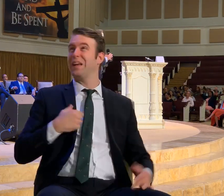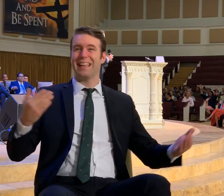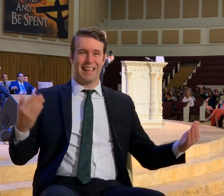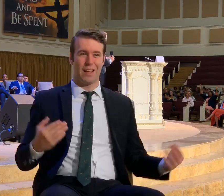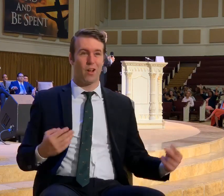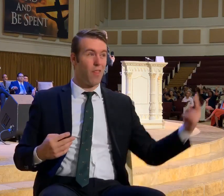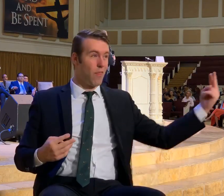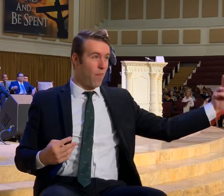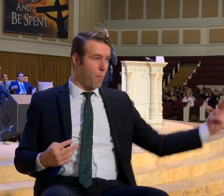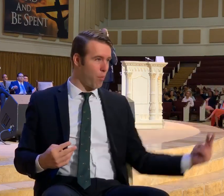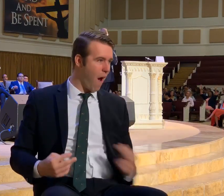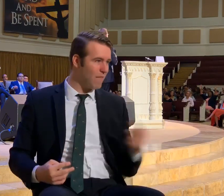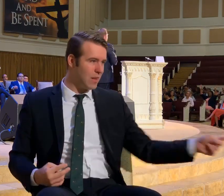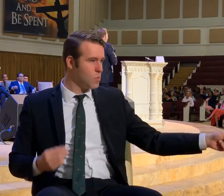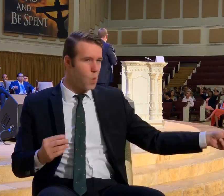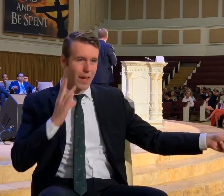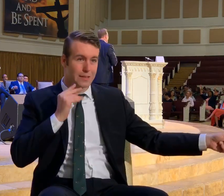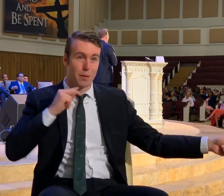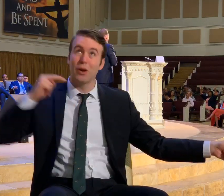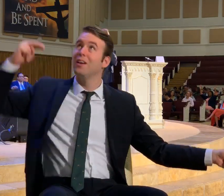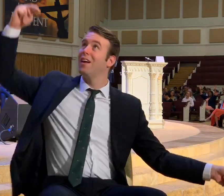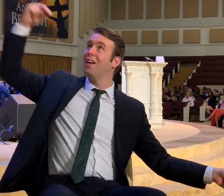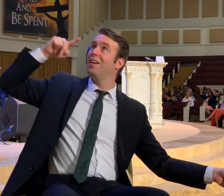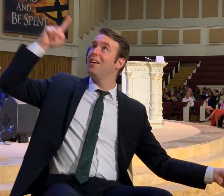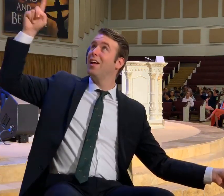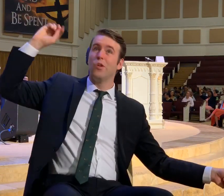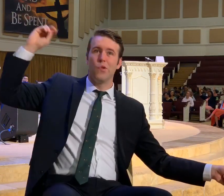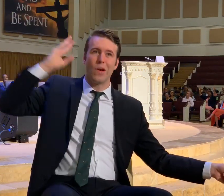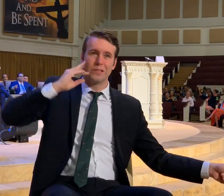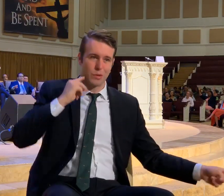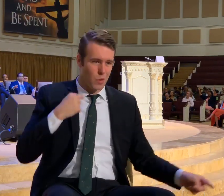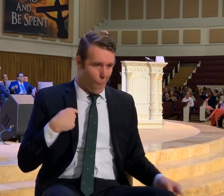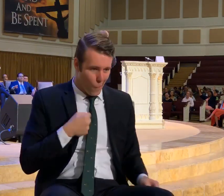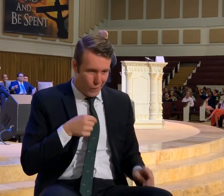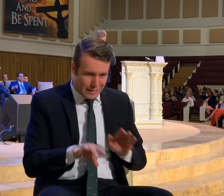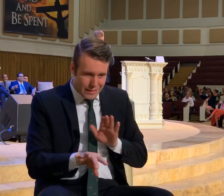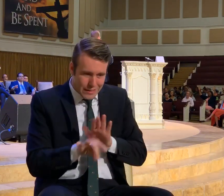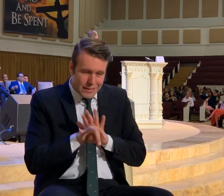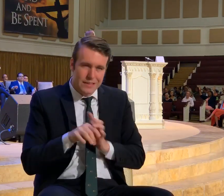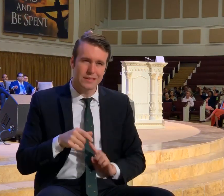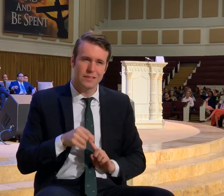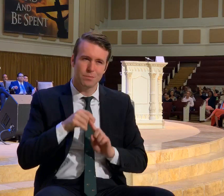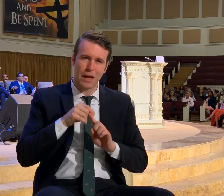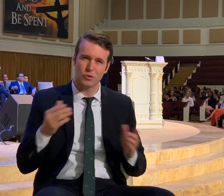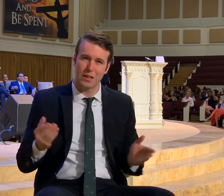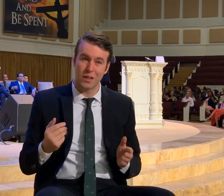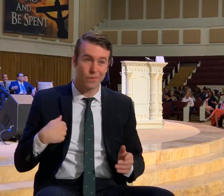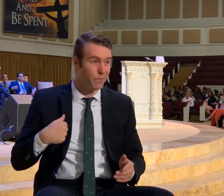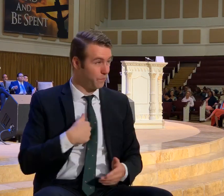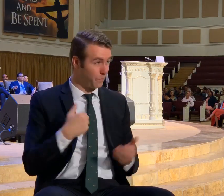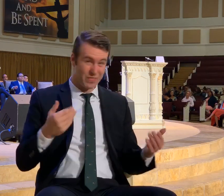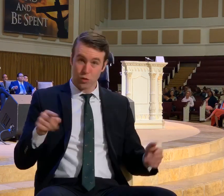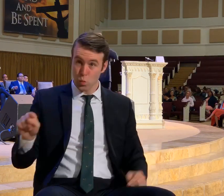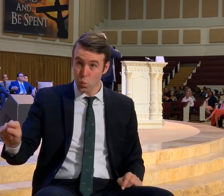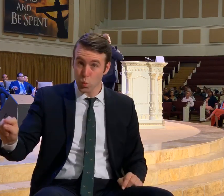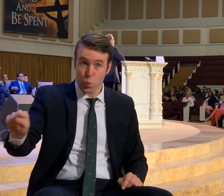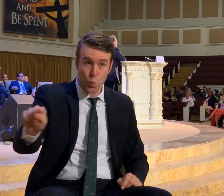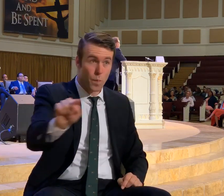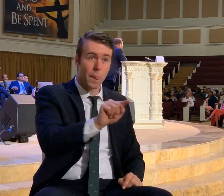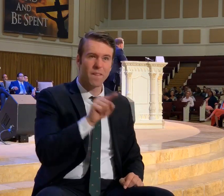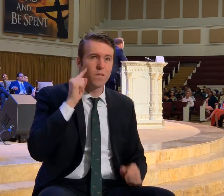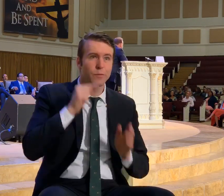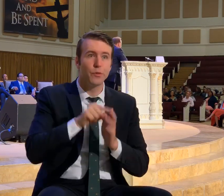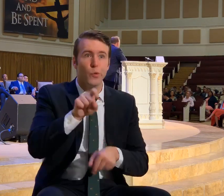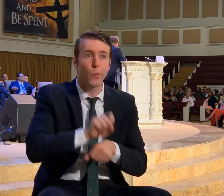And he's saying. You're part of the sanctified elect. You. You on Tuesday night. Yeah you. That work at